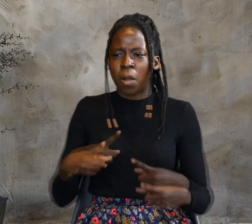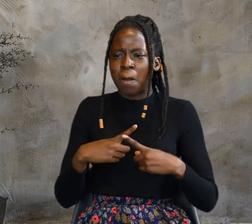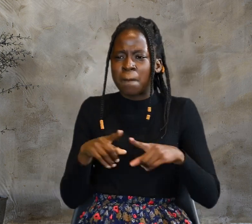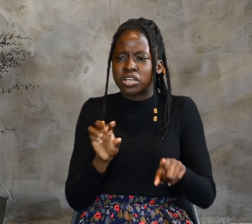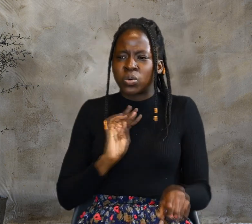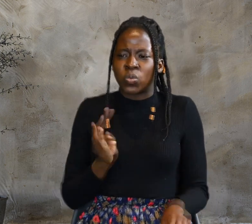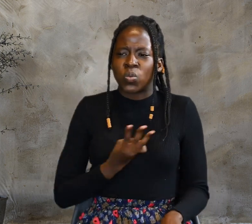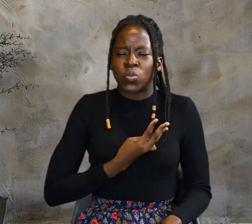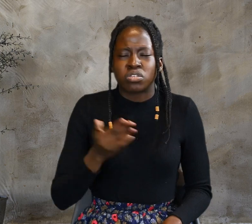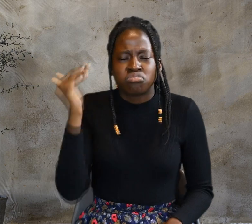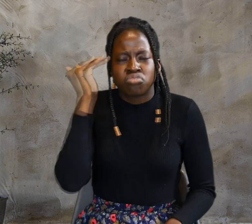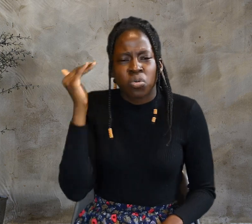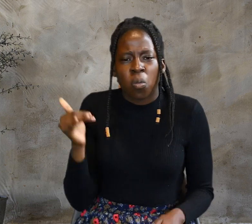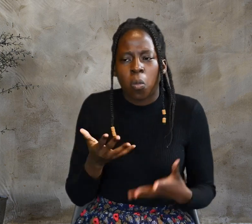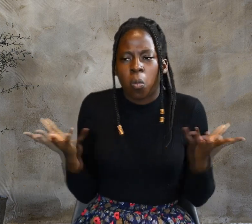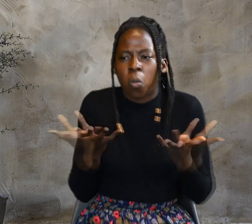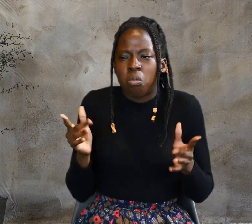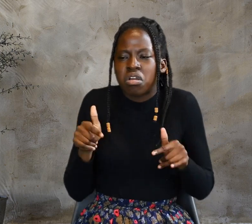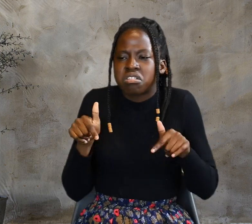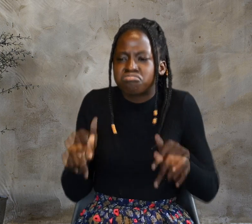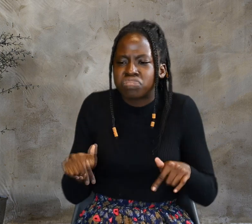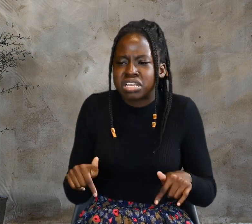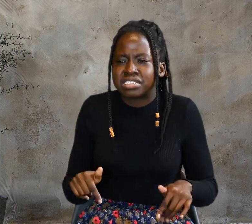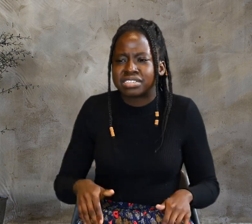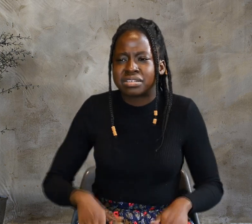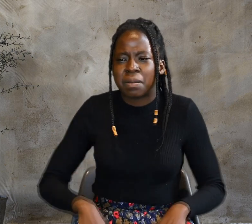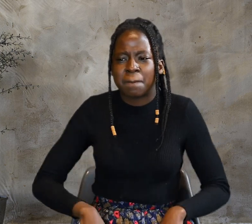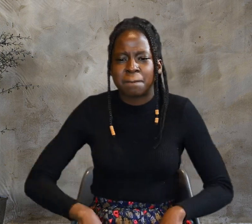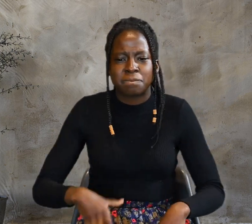Messiah comes, no one will know where he is from.